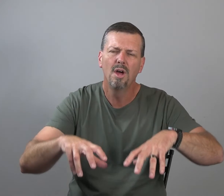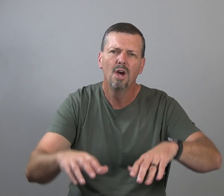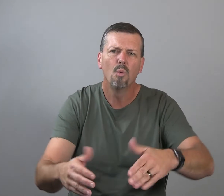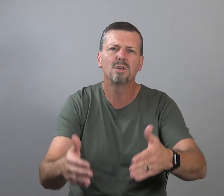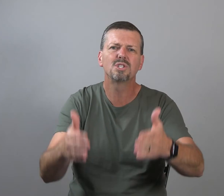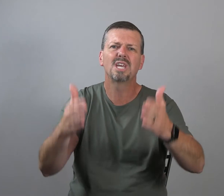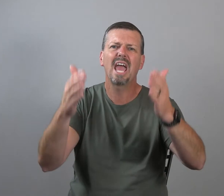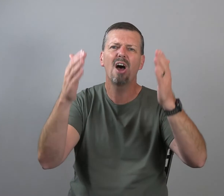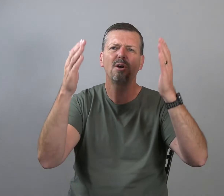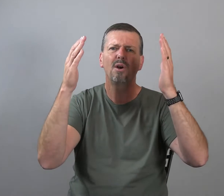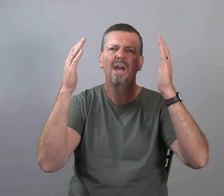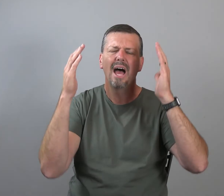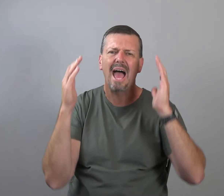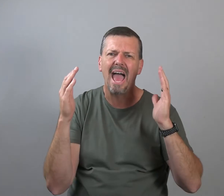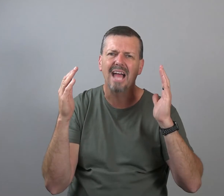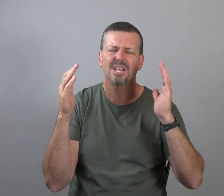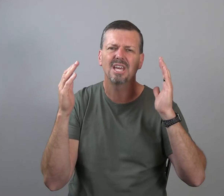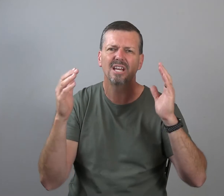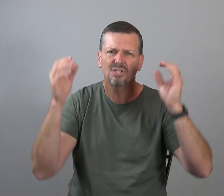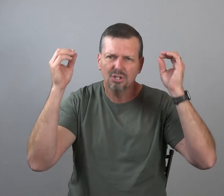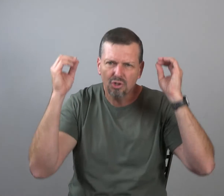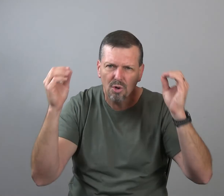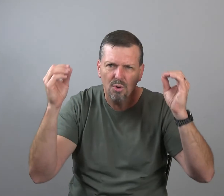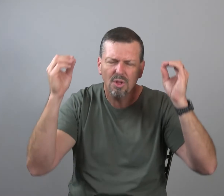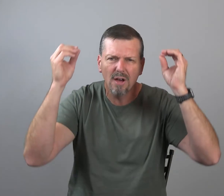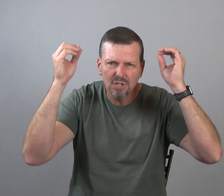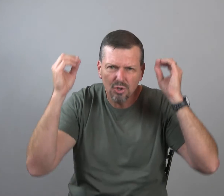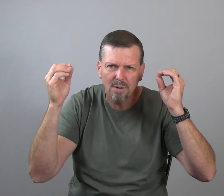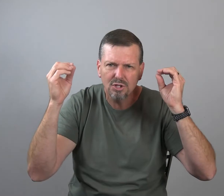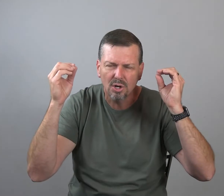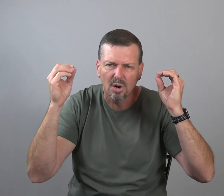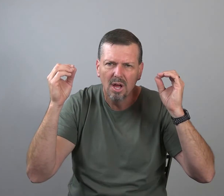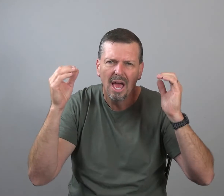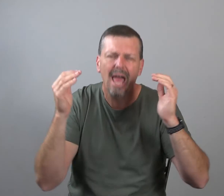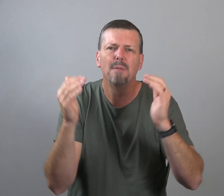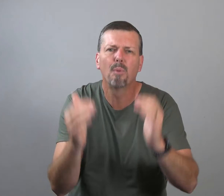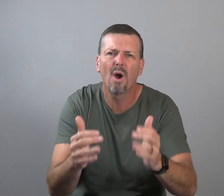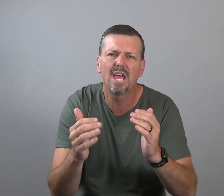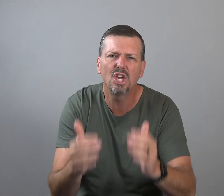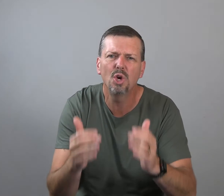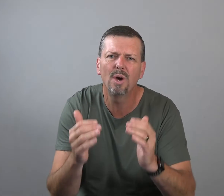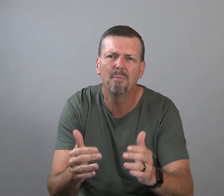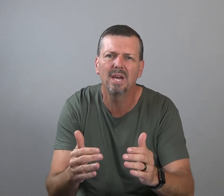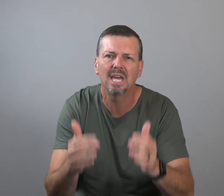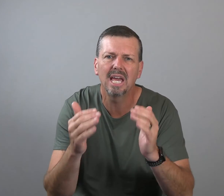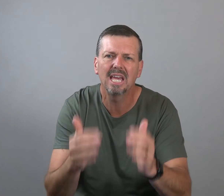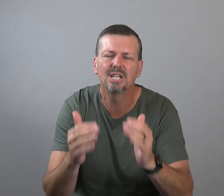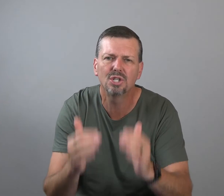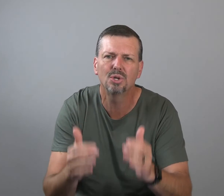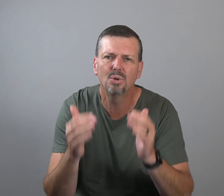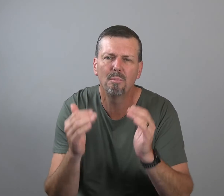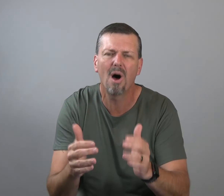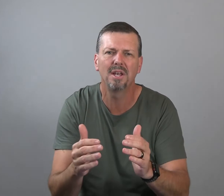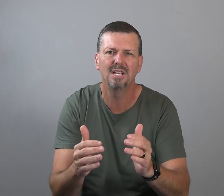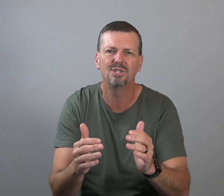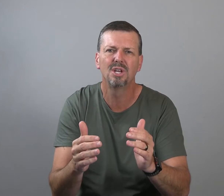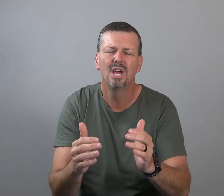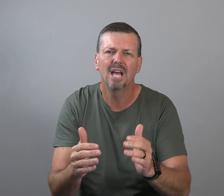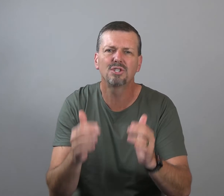wants to counteract against the truth of Scripture and bring you and me into bondage. And